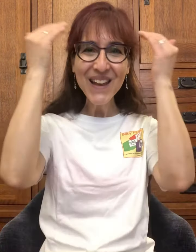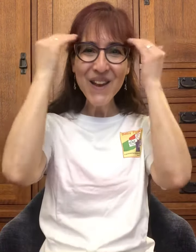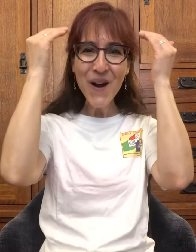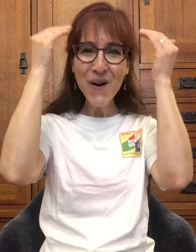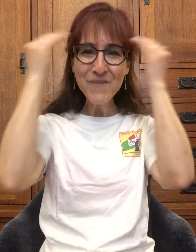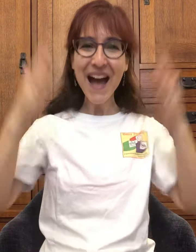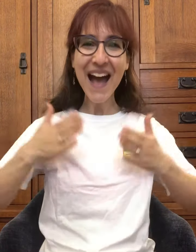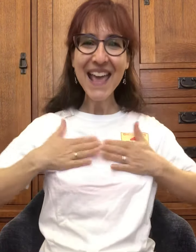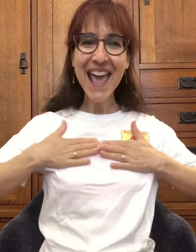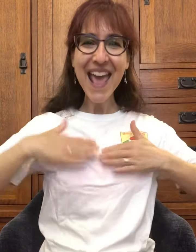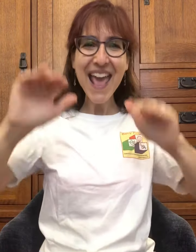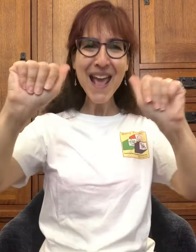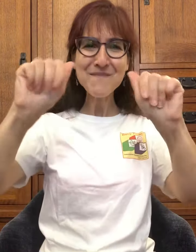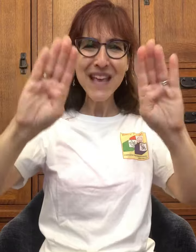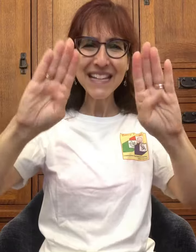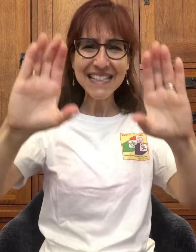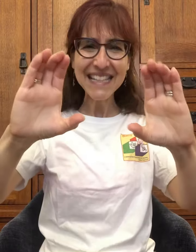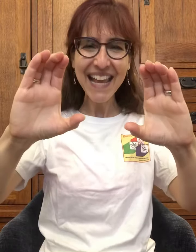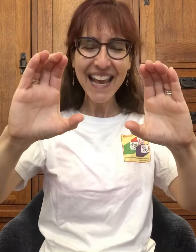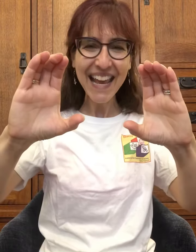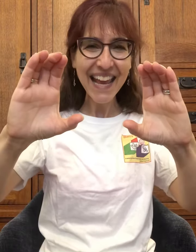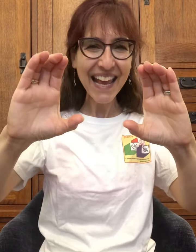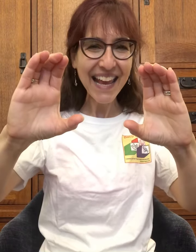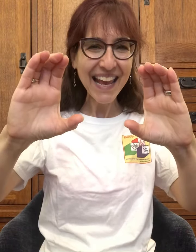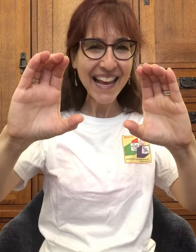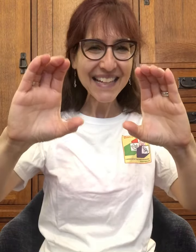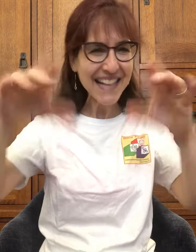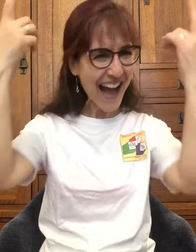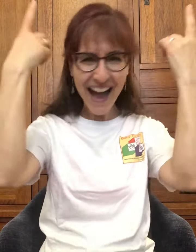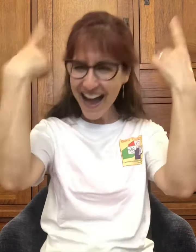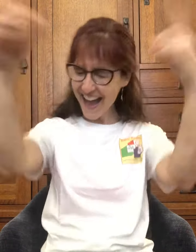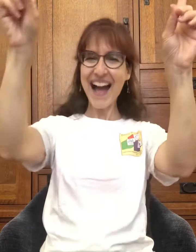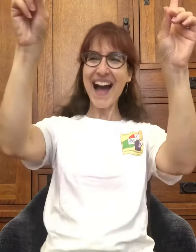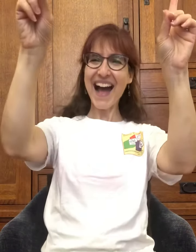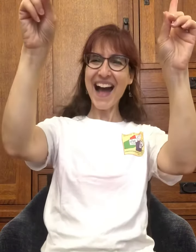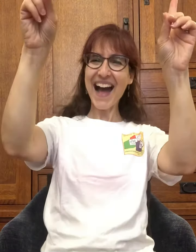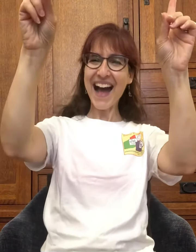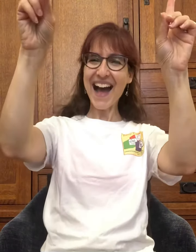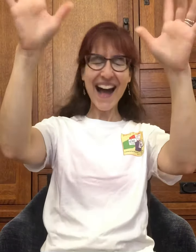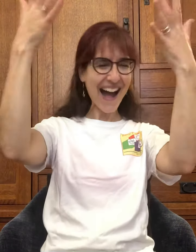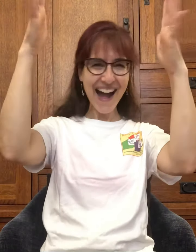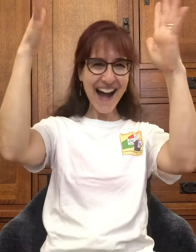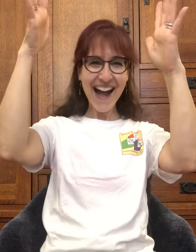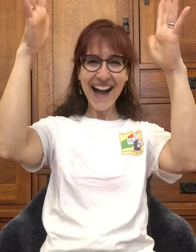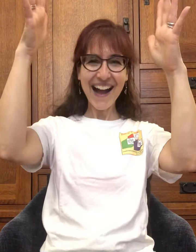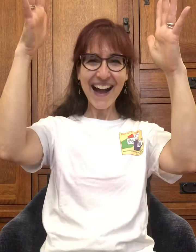know my ABCs. Ha-ha! I got it!